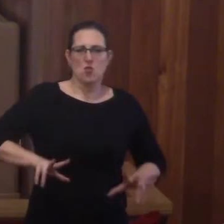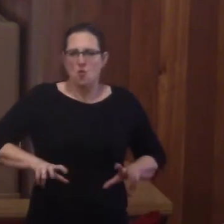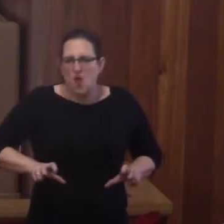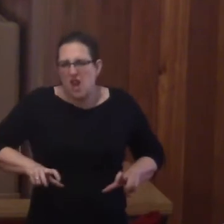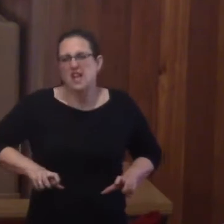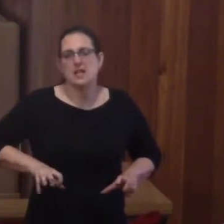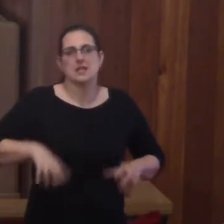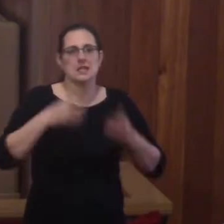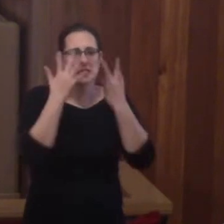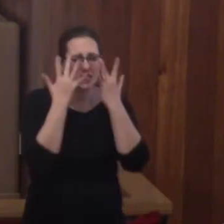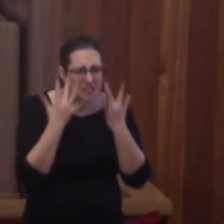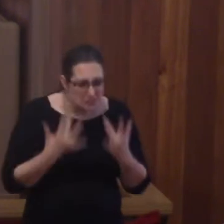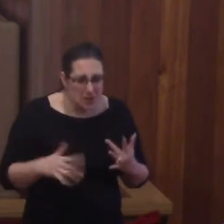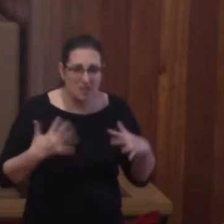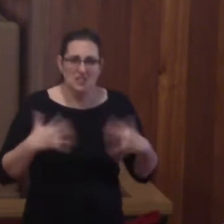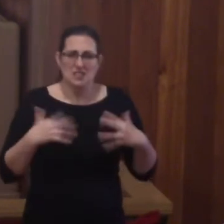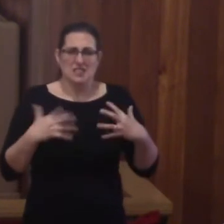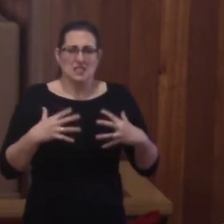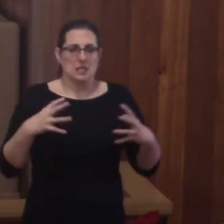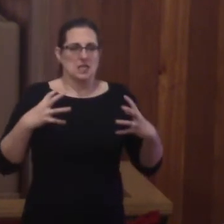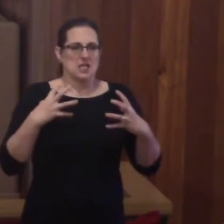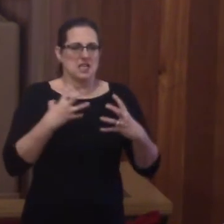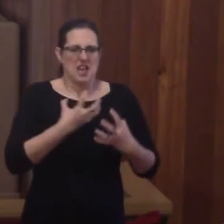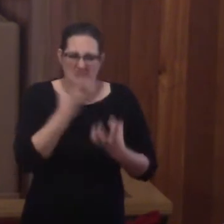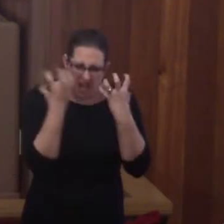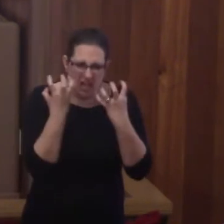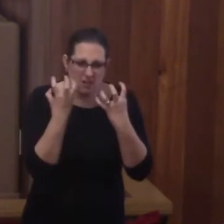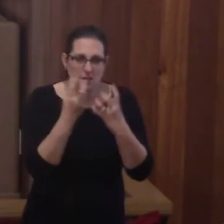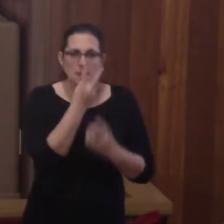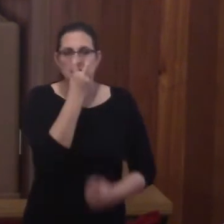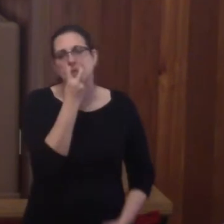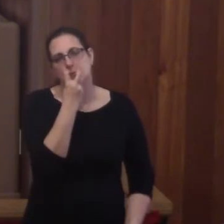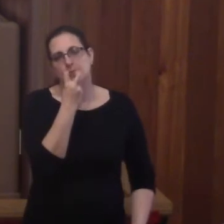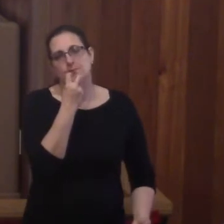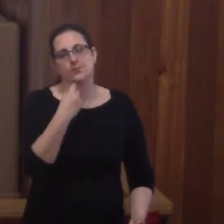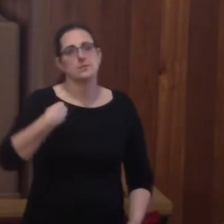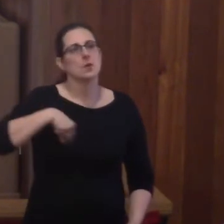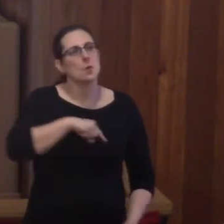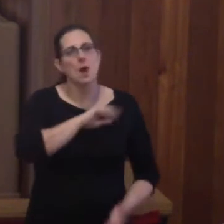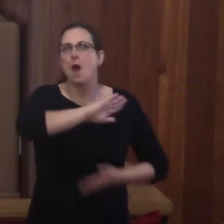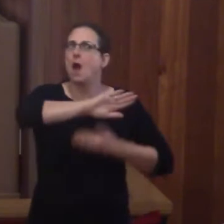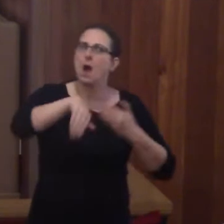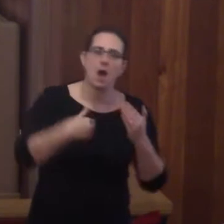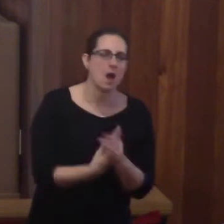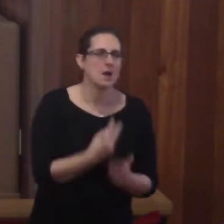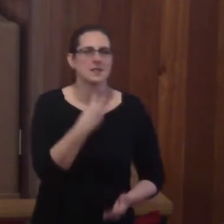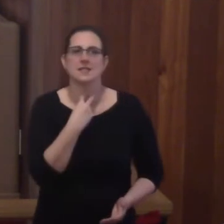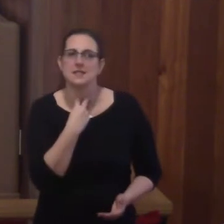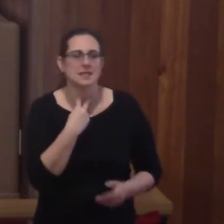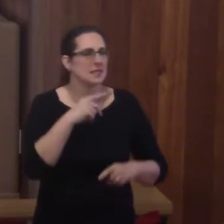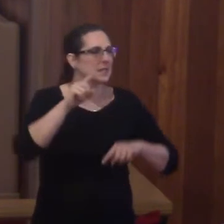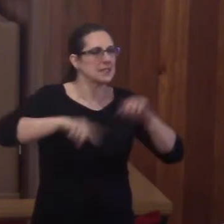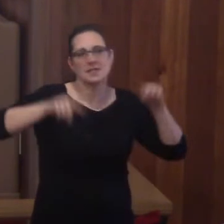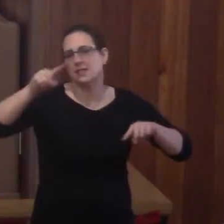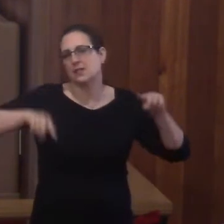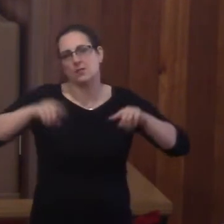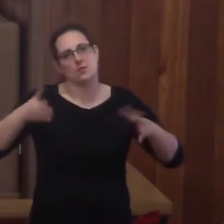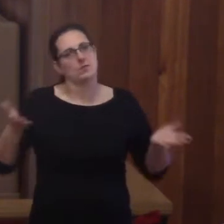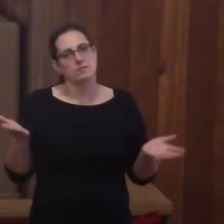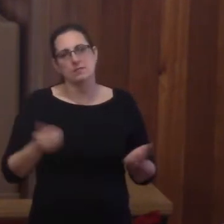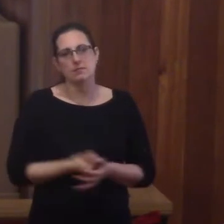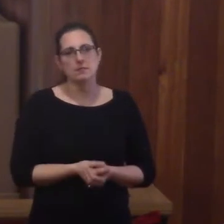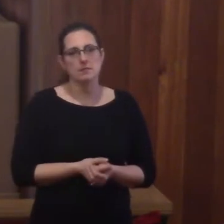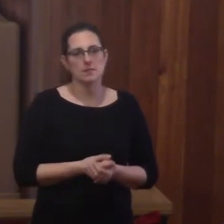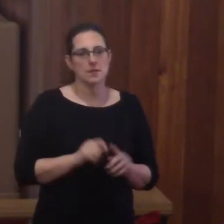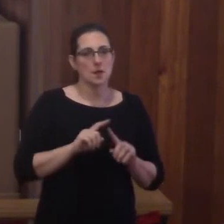anxiety, anger, and doubt. Now, we're all captives in different ways, but